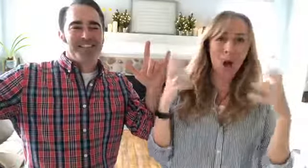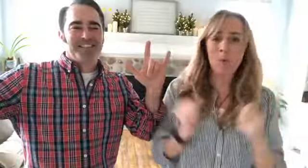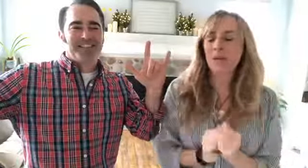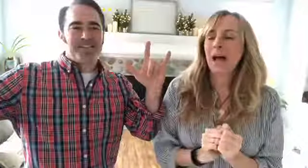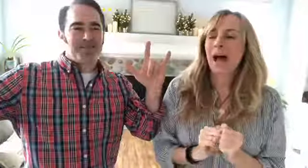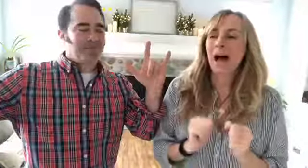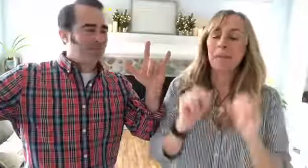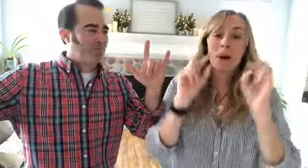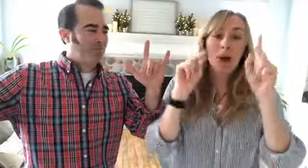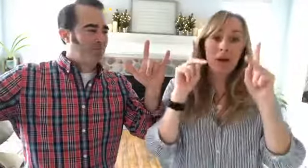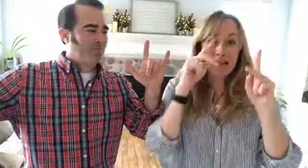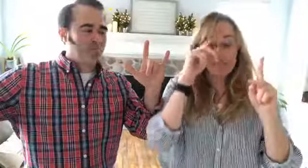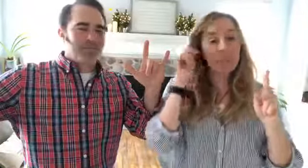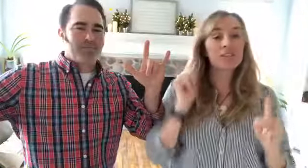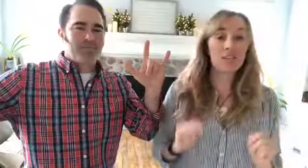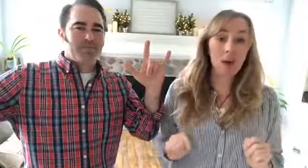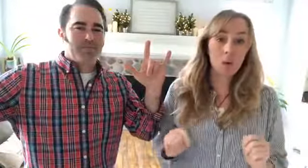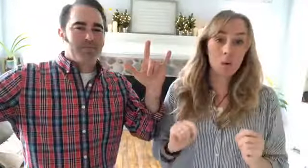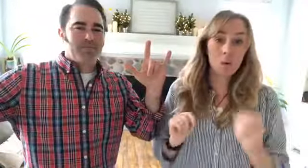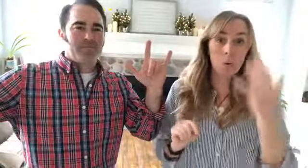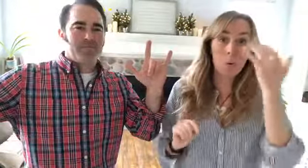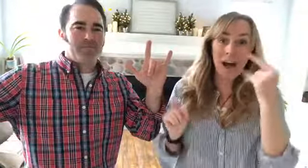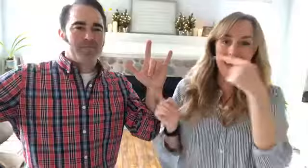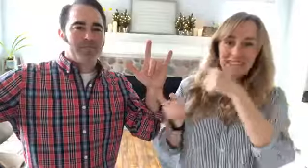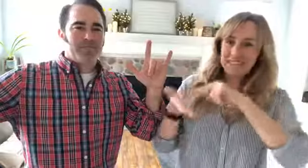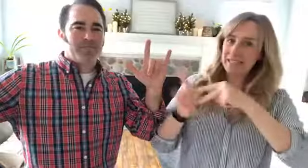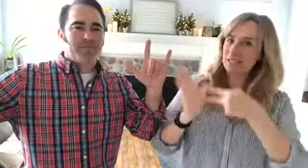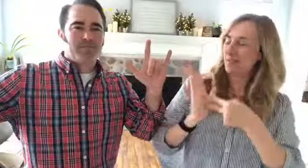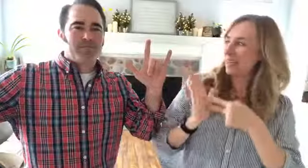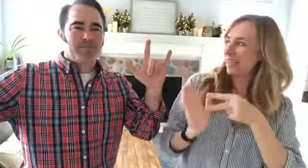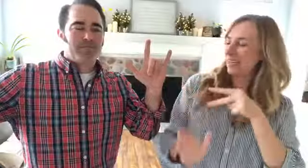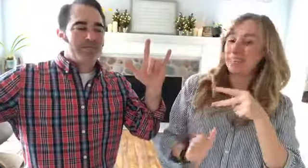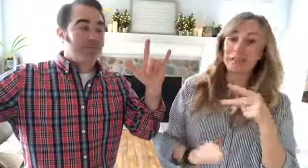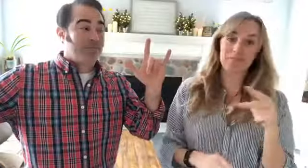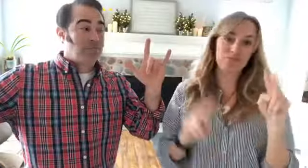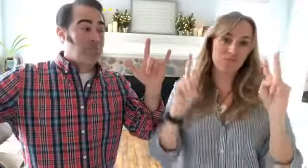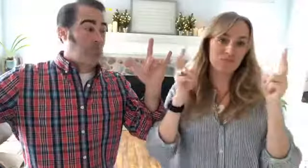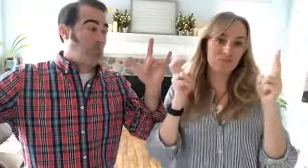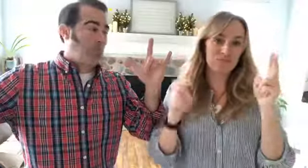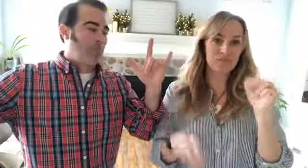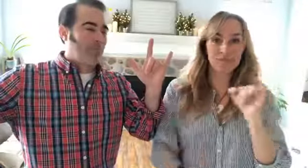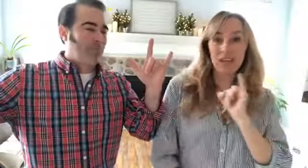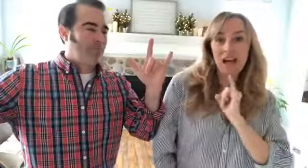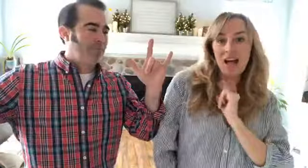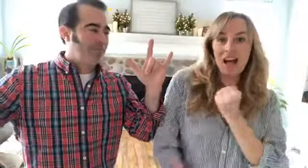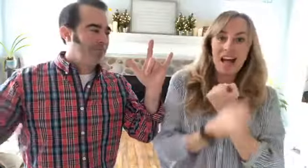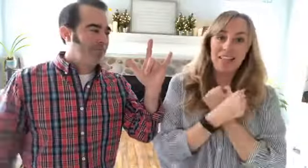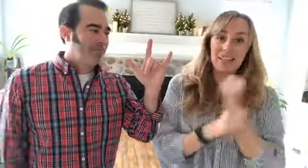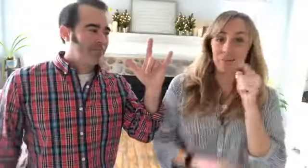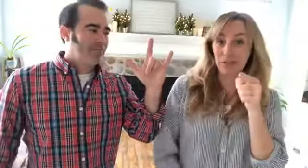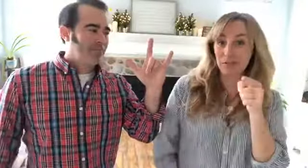okay so why does this mean I I love you